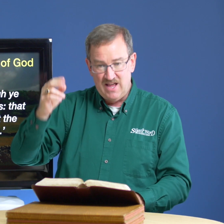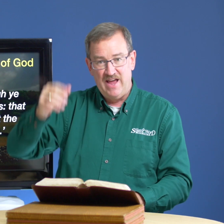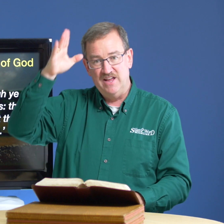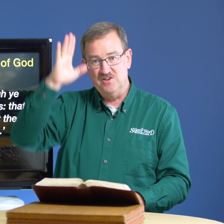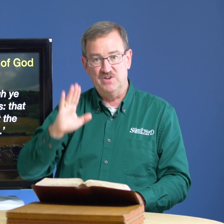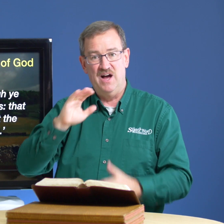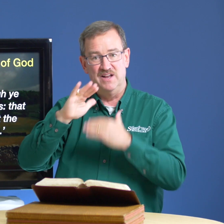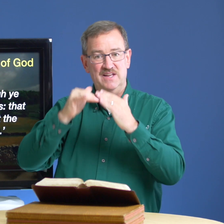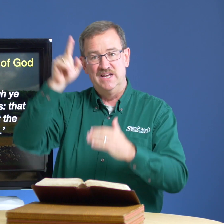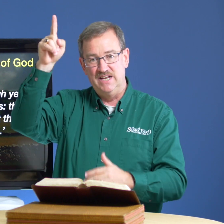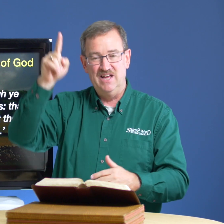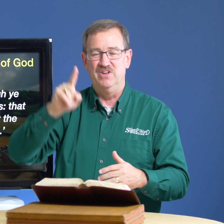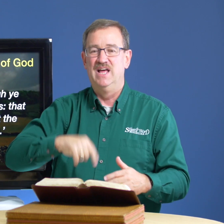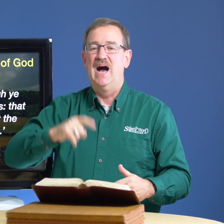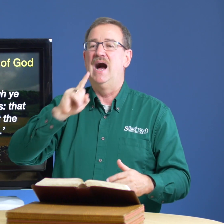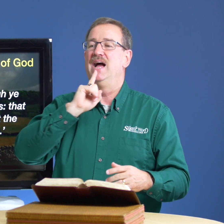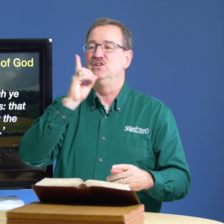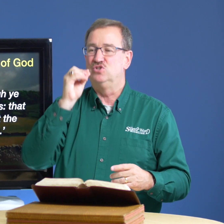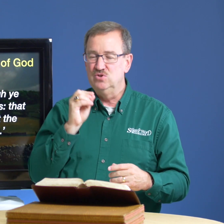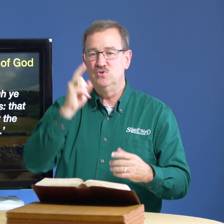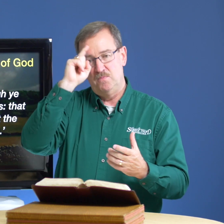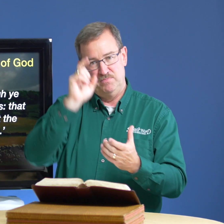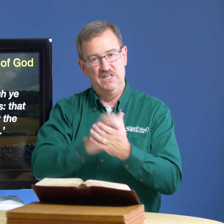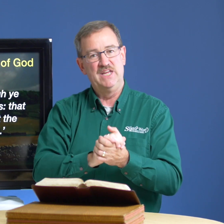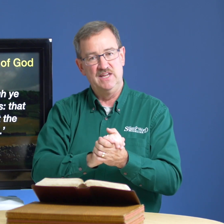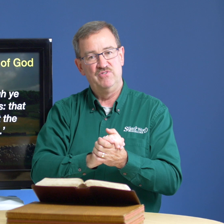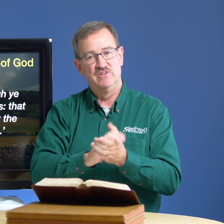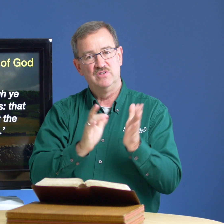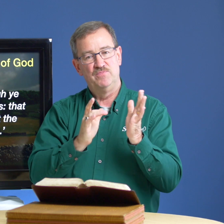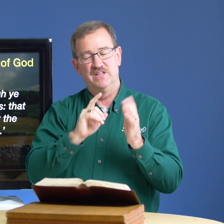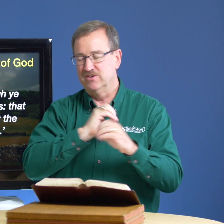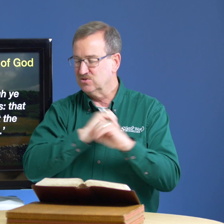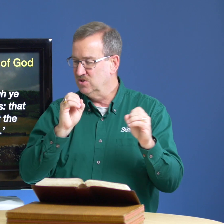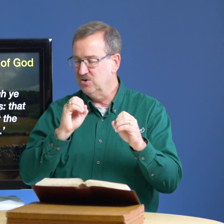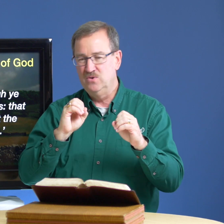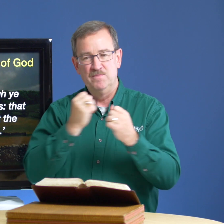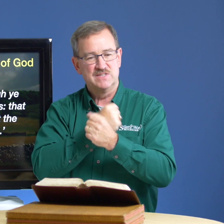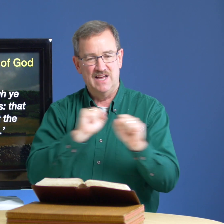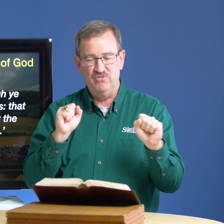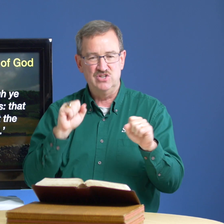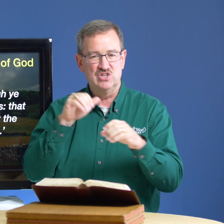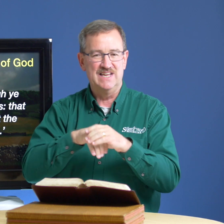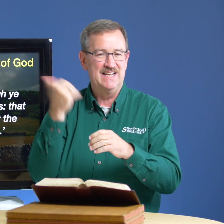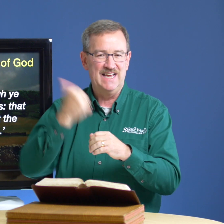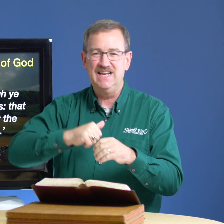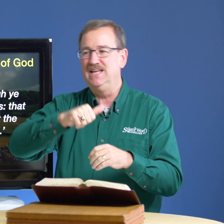hand of god in heaven i do believe that there is no salvation in any